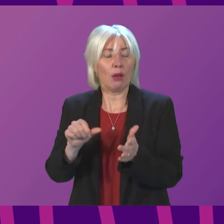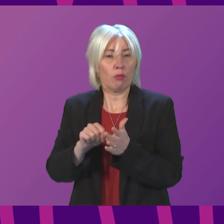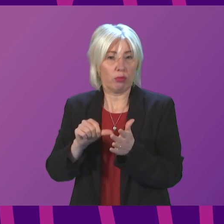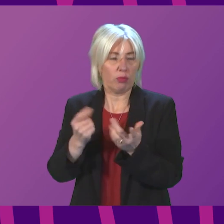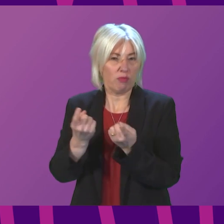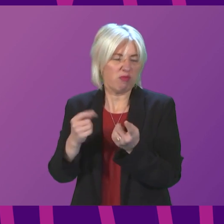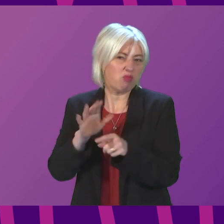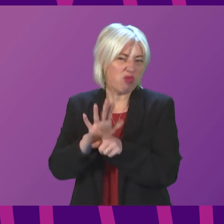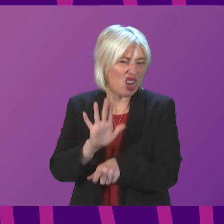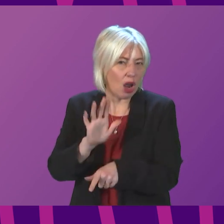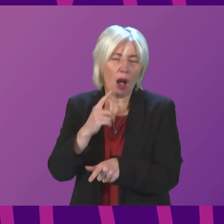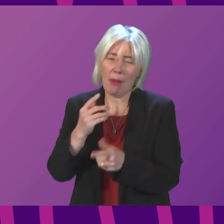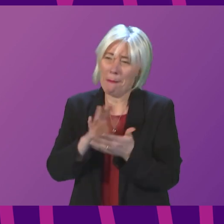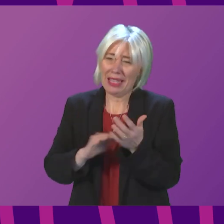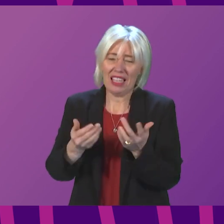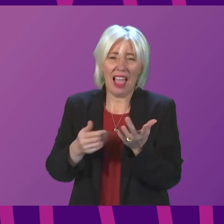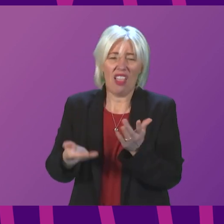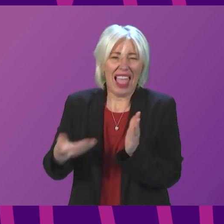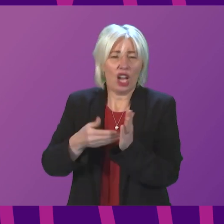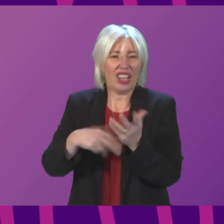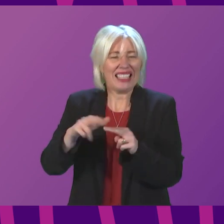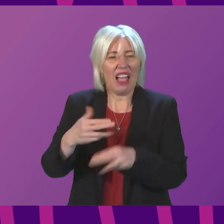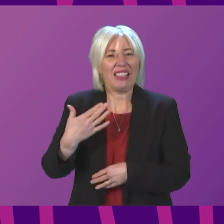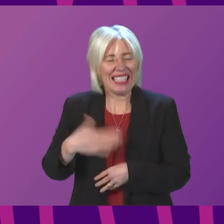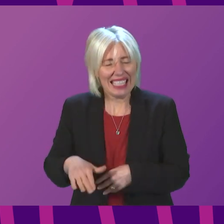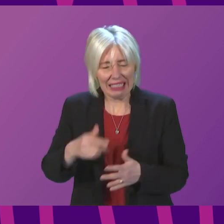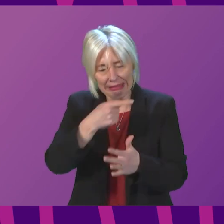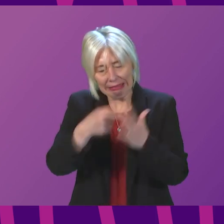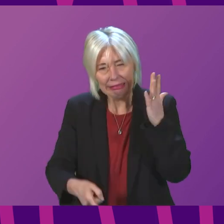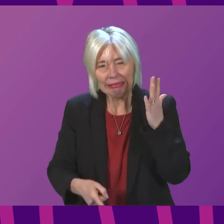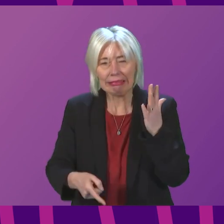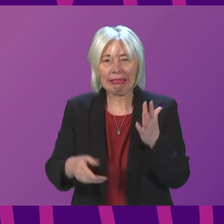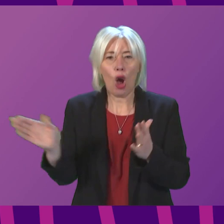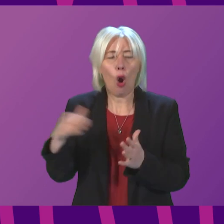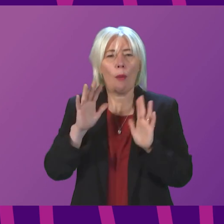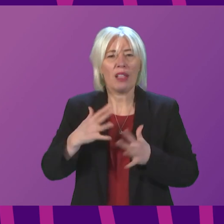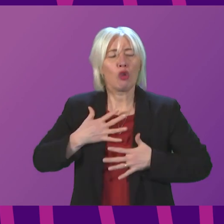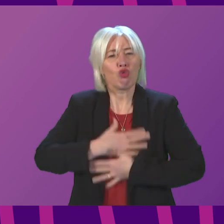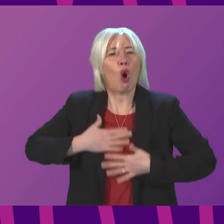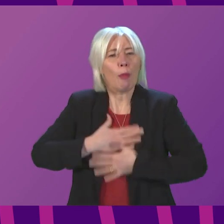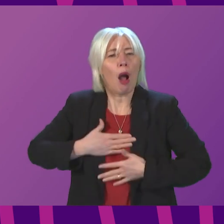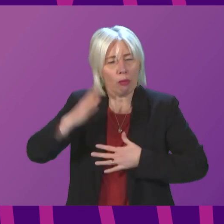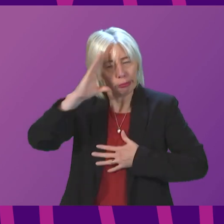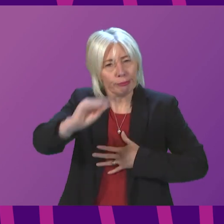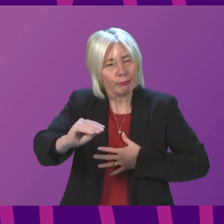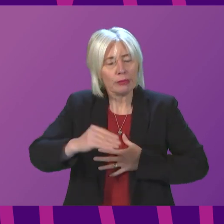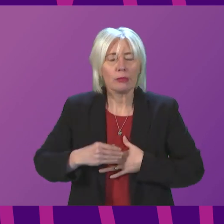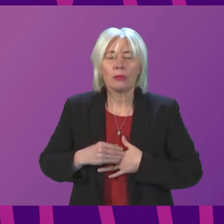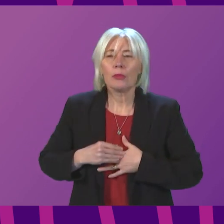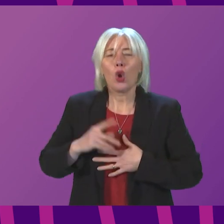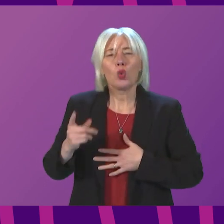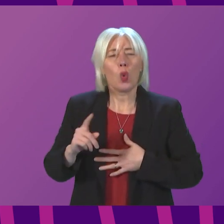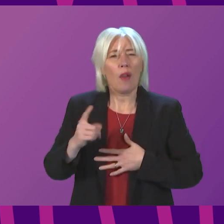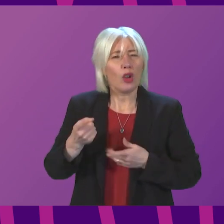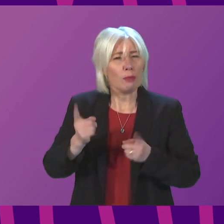sheriffs, sheriff clerks, prosecutors and defence agents, and all of them will have to be trauma-informed. Can the First Minister say what